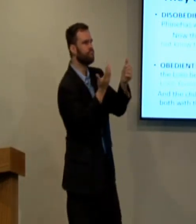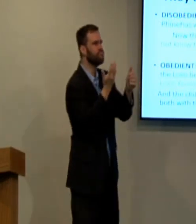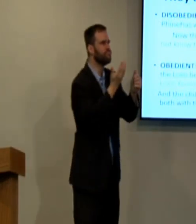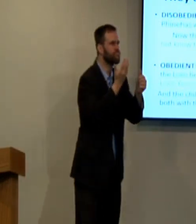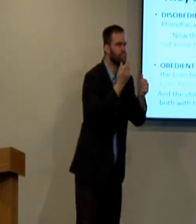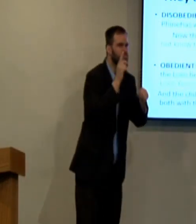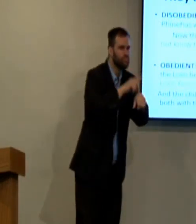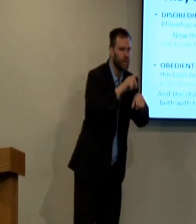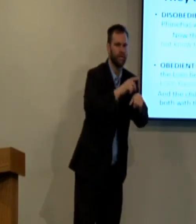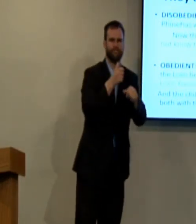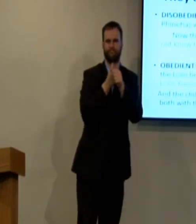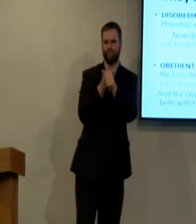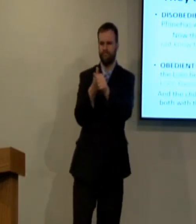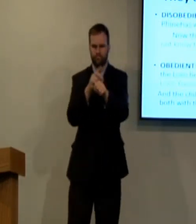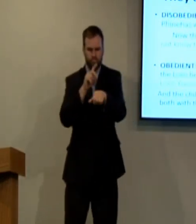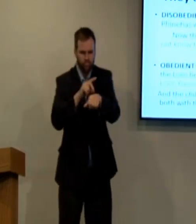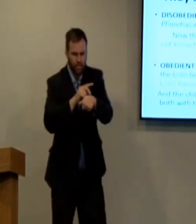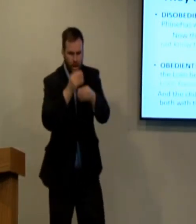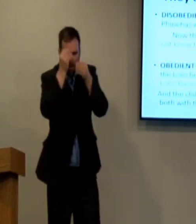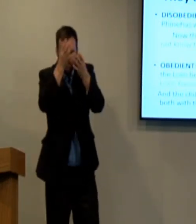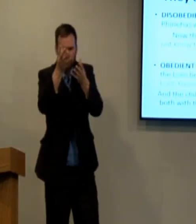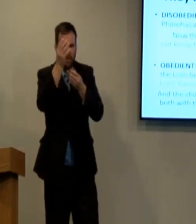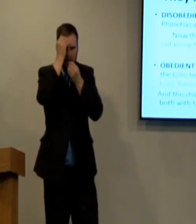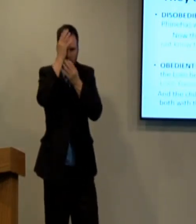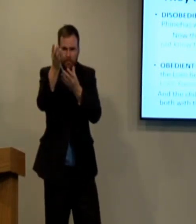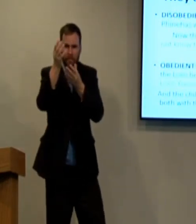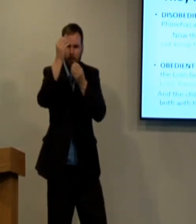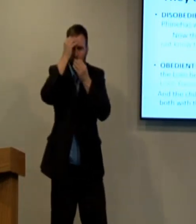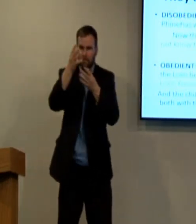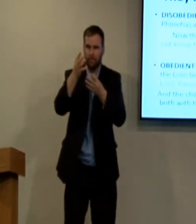And he obeyed, and he did what Eli commanded him.